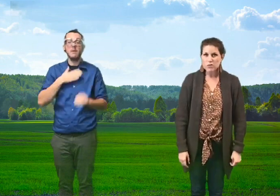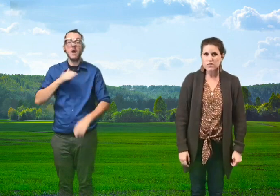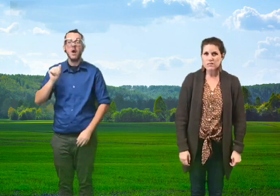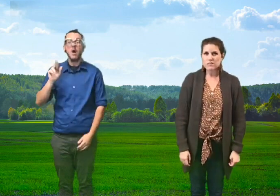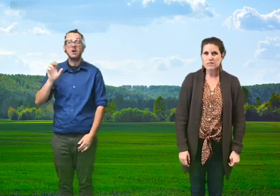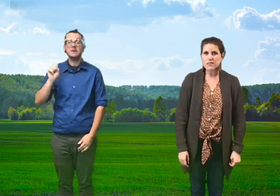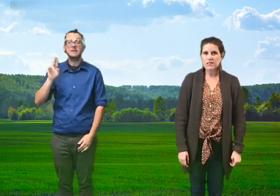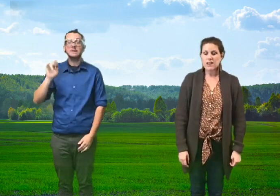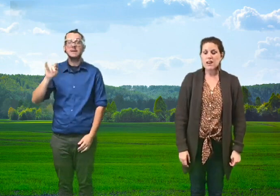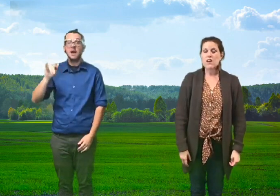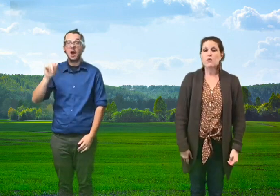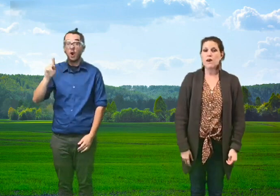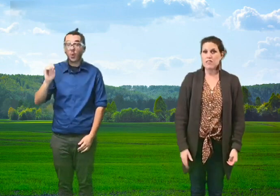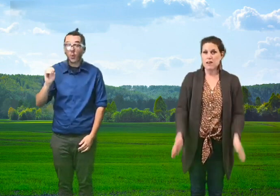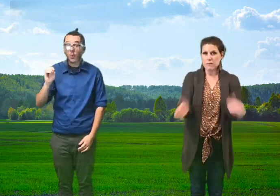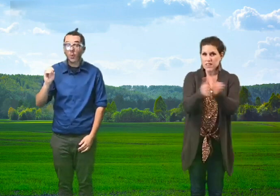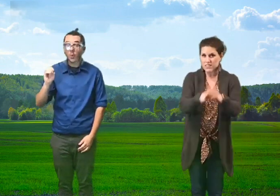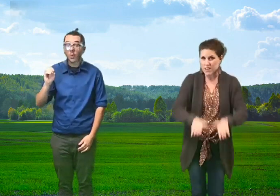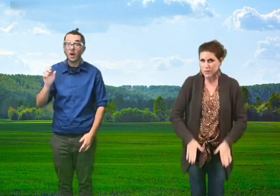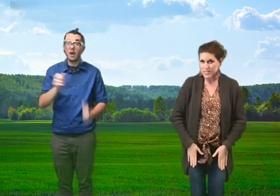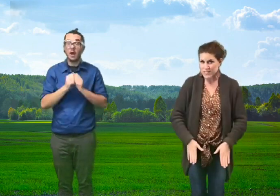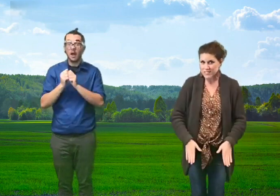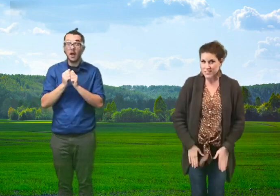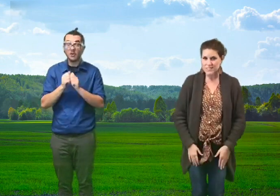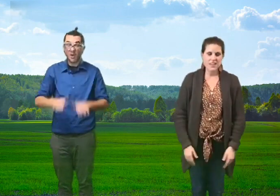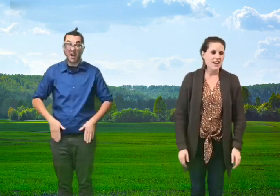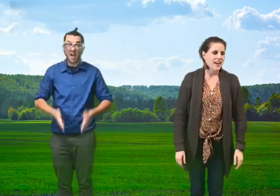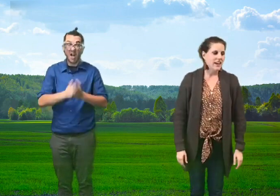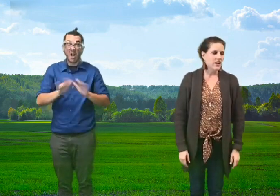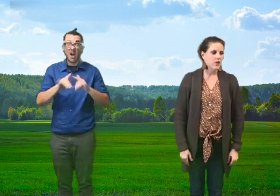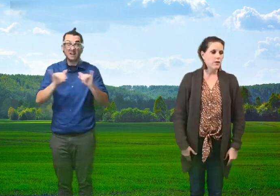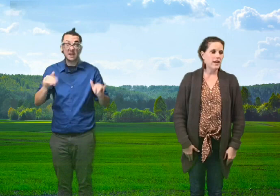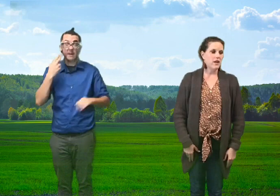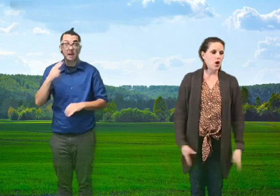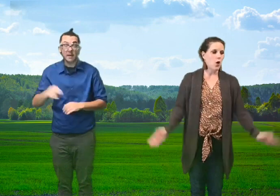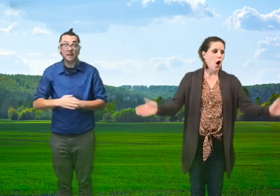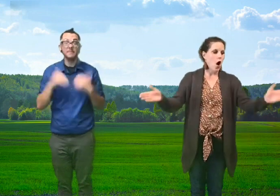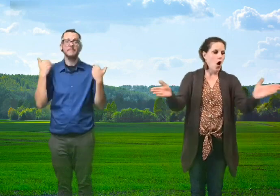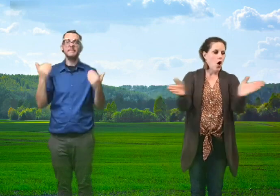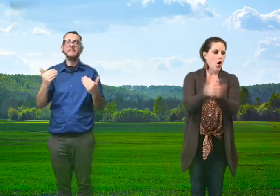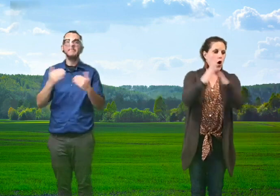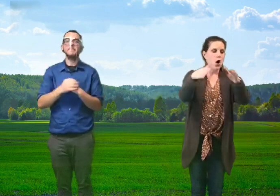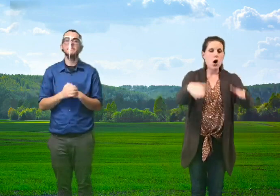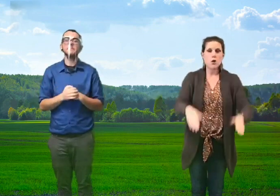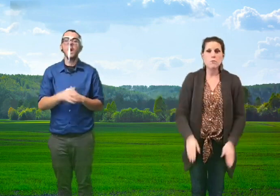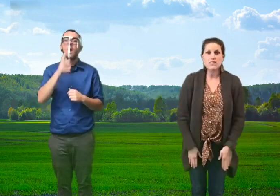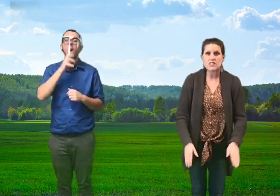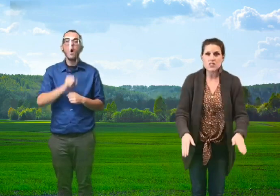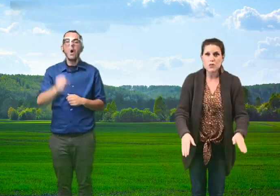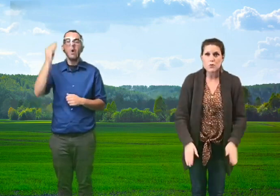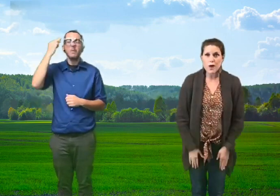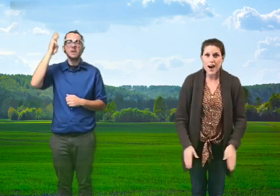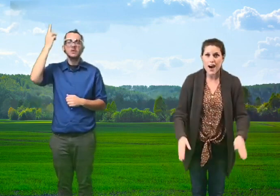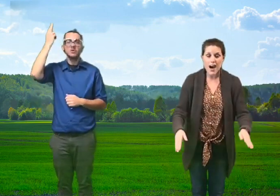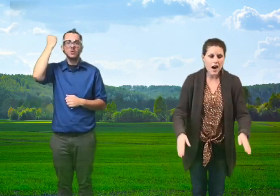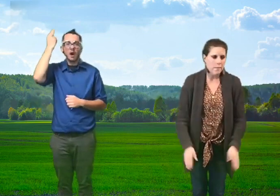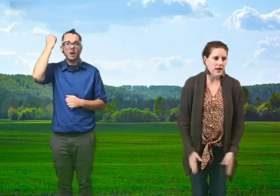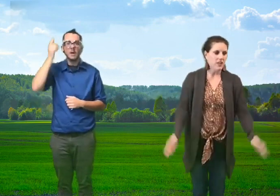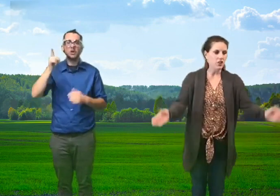with it. My ostinato is this. Here we go. Old Mr.